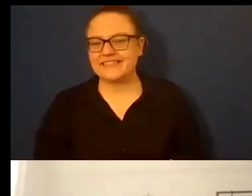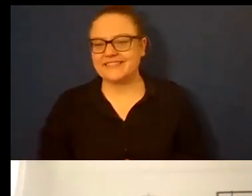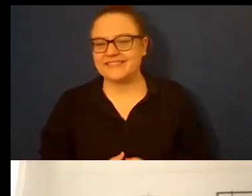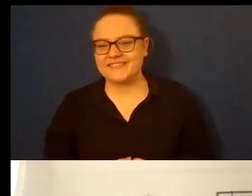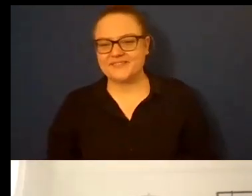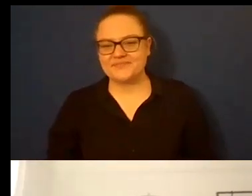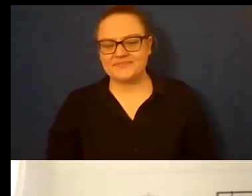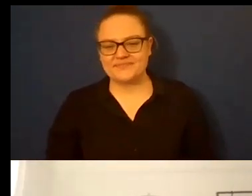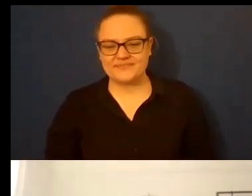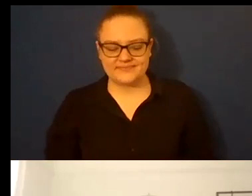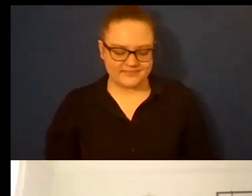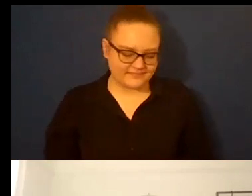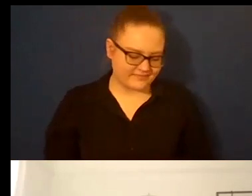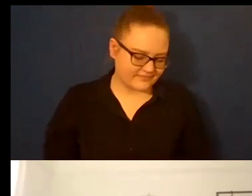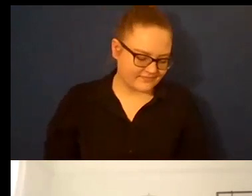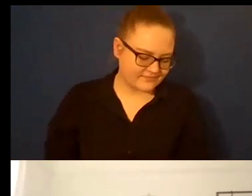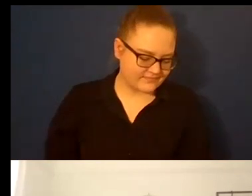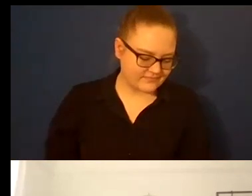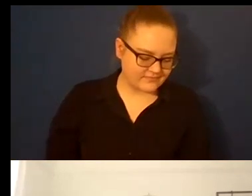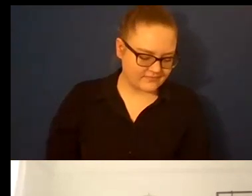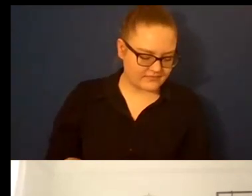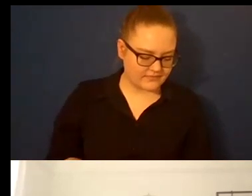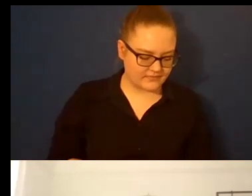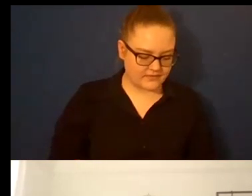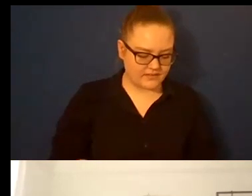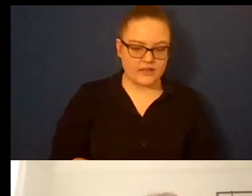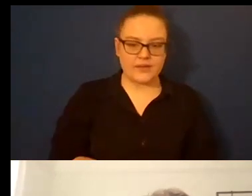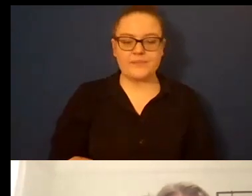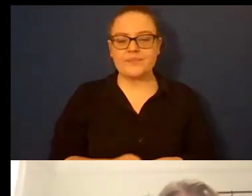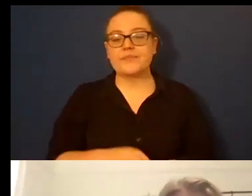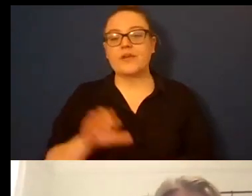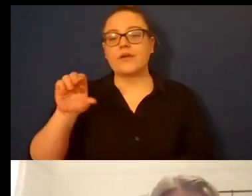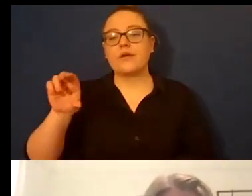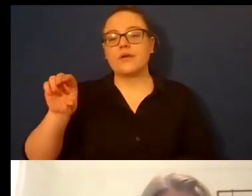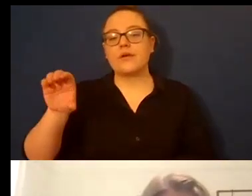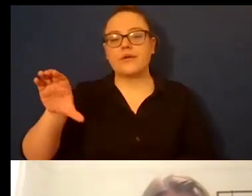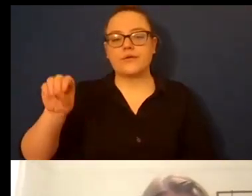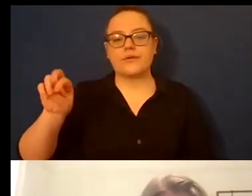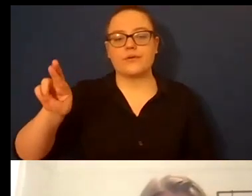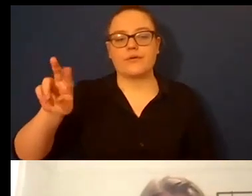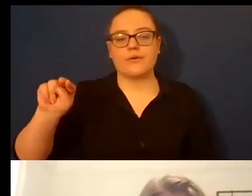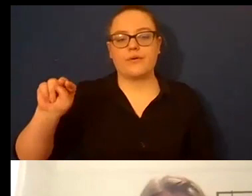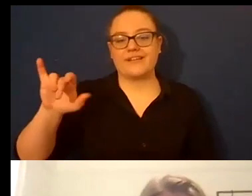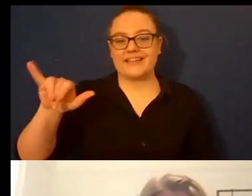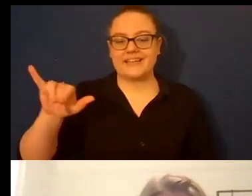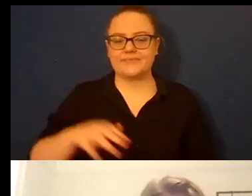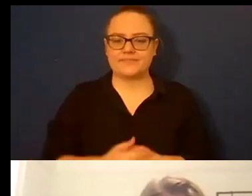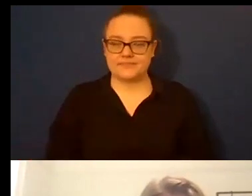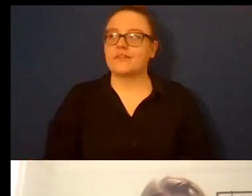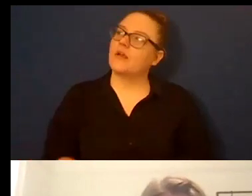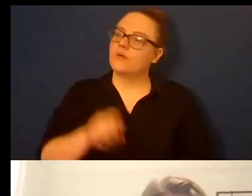thank you Megan okay Courtney you're up yeah so what has sustained me uh this year I